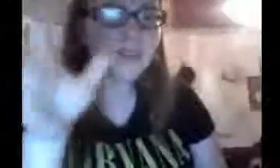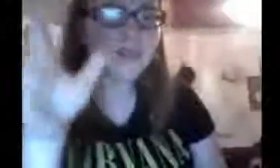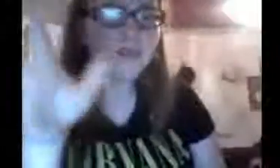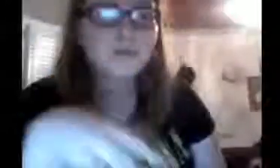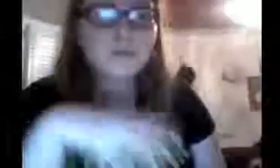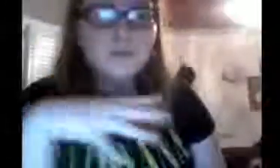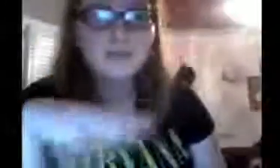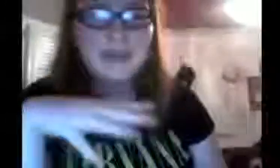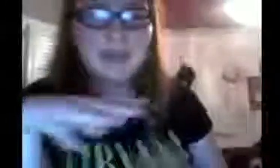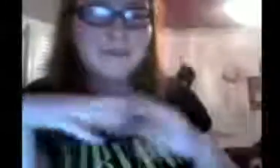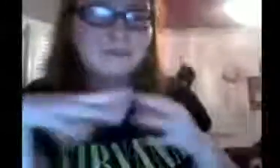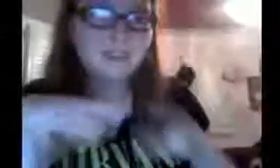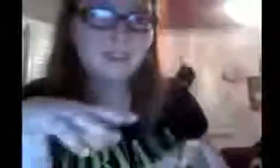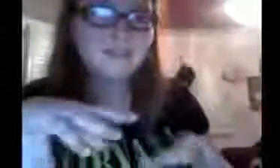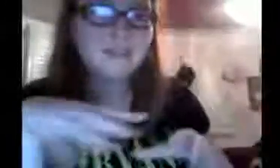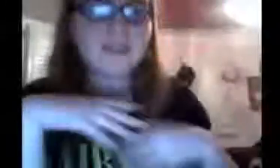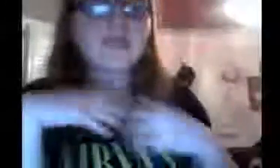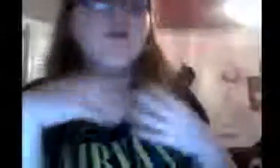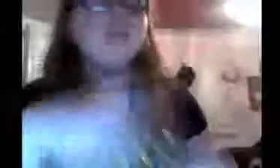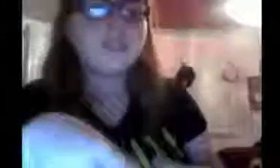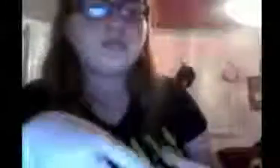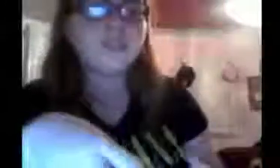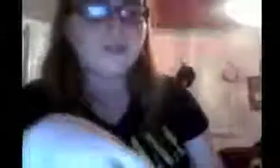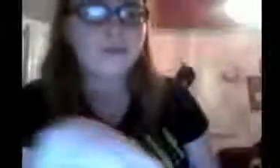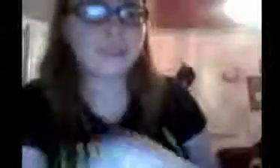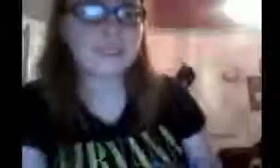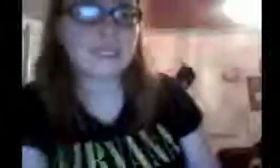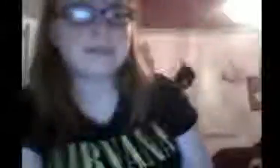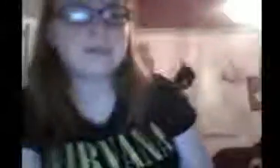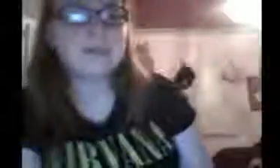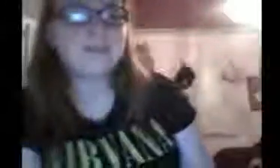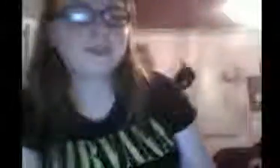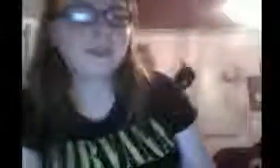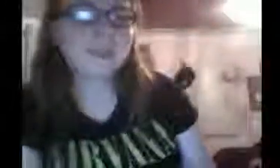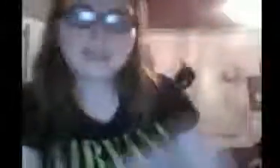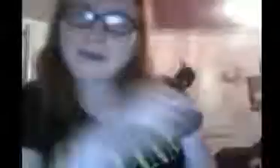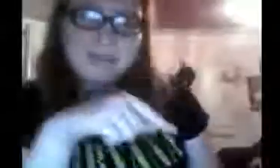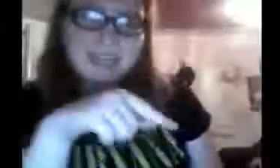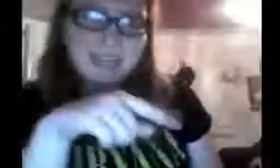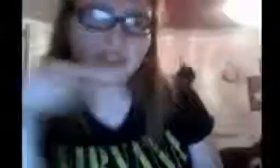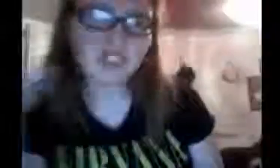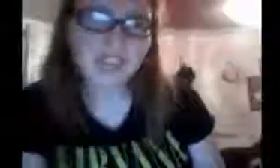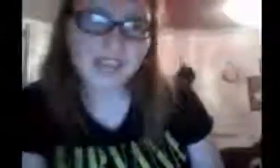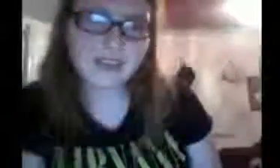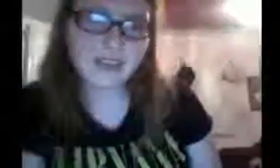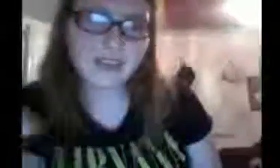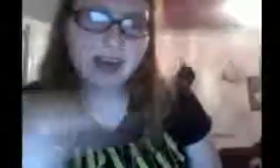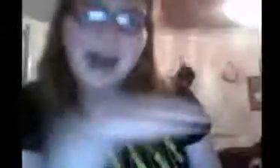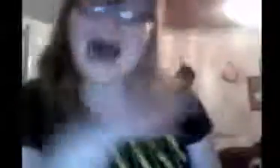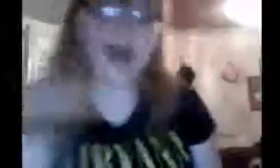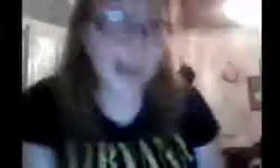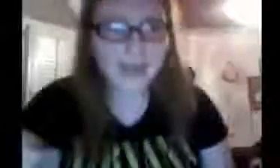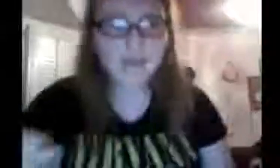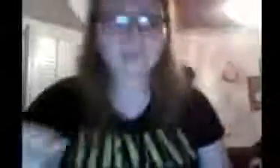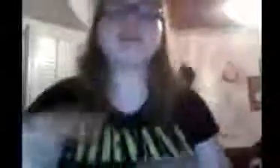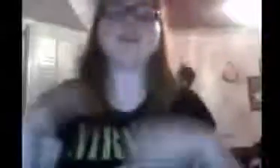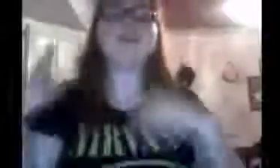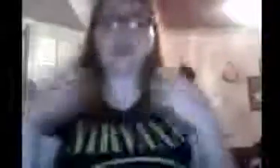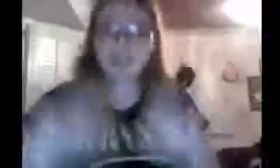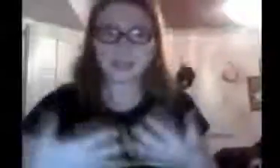think they were, like, had some flings, but they were always just girlfriends. And, he ended up getting together with Jade. I always thought that Beck